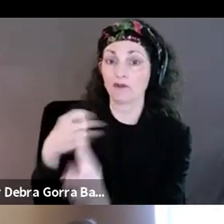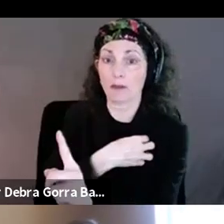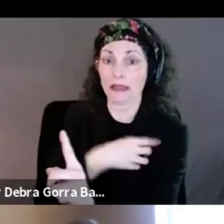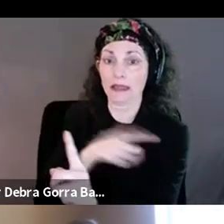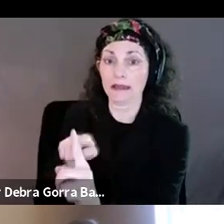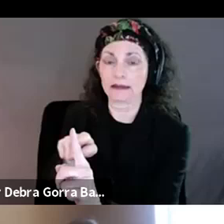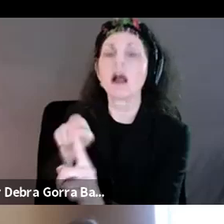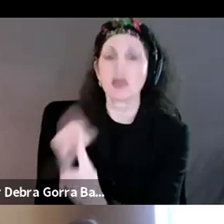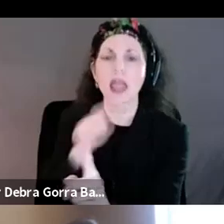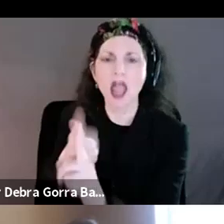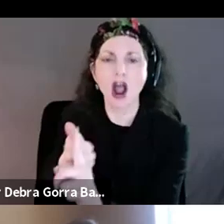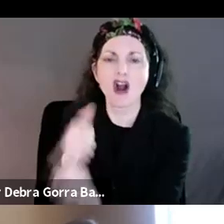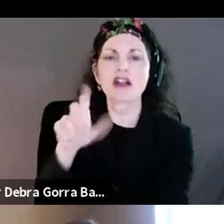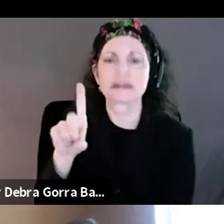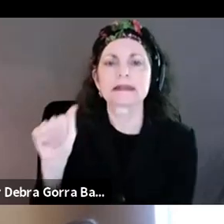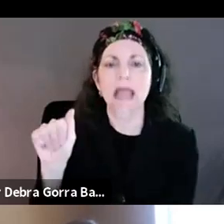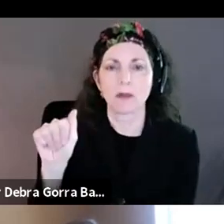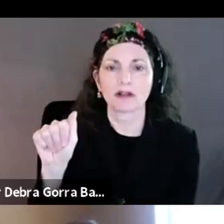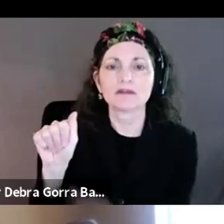which is just stunning.